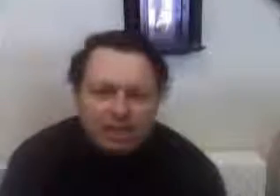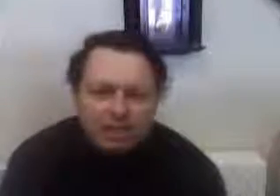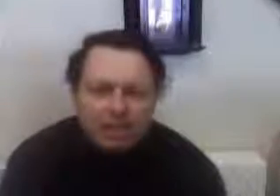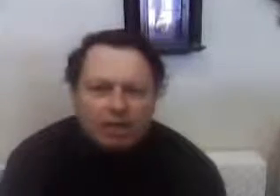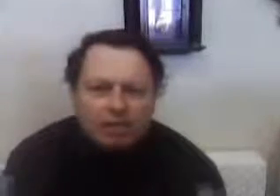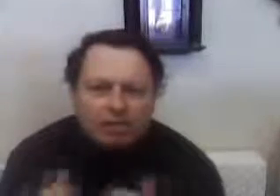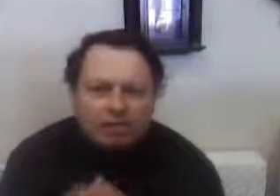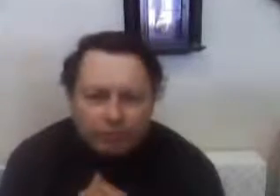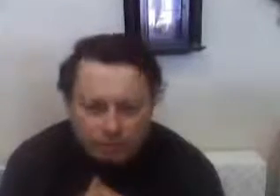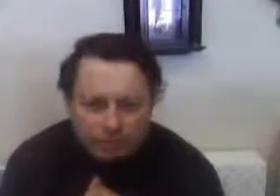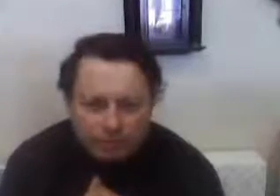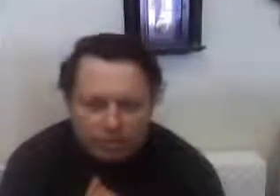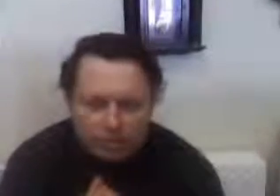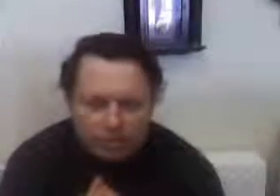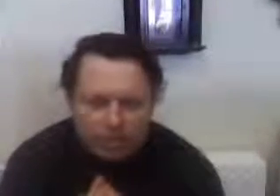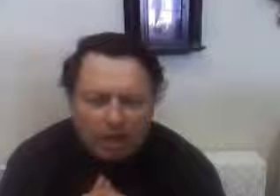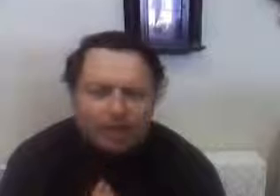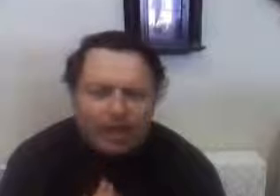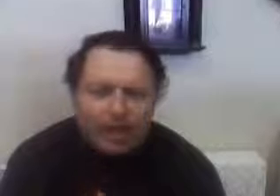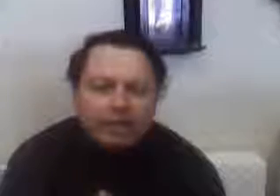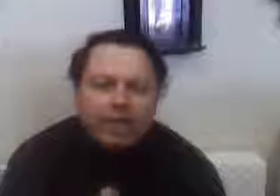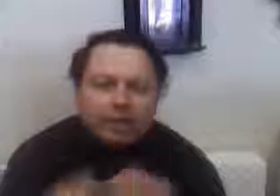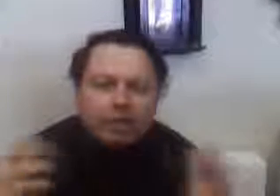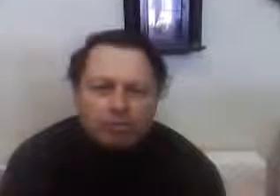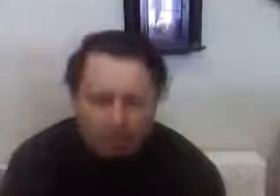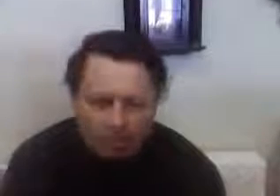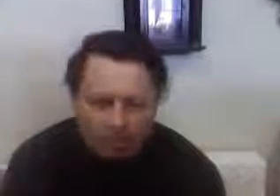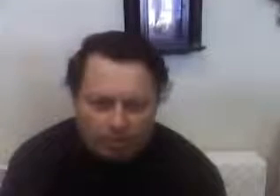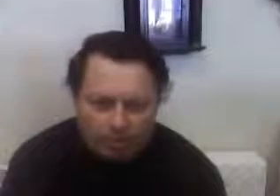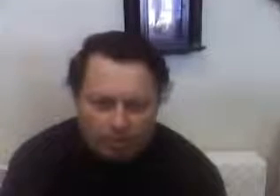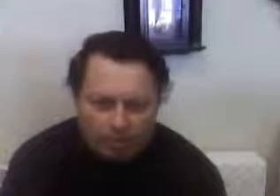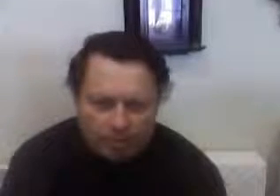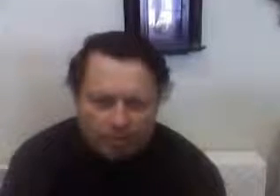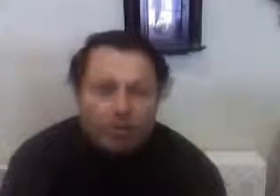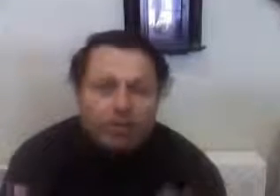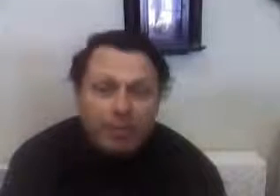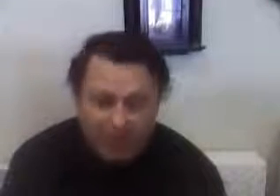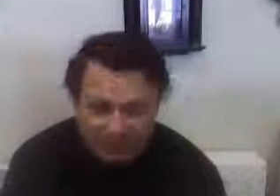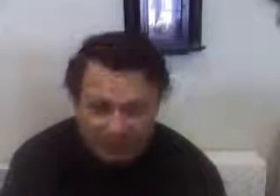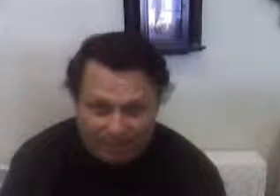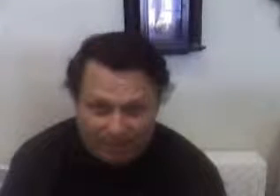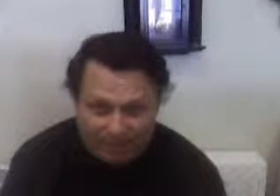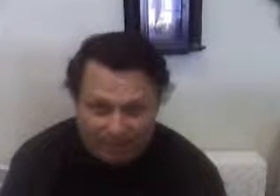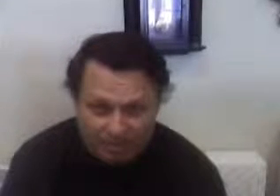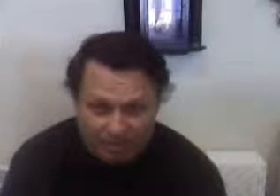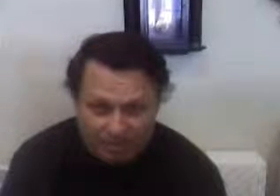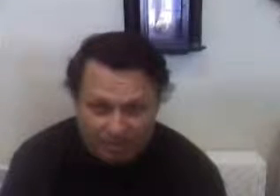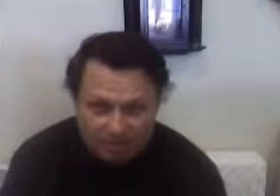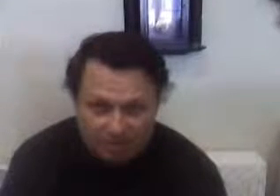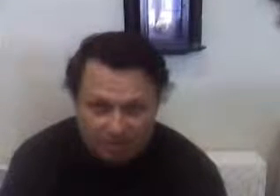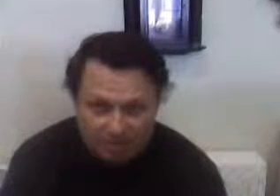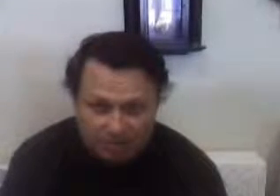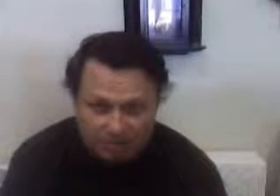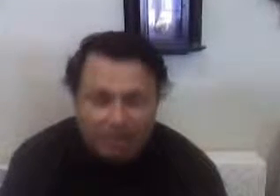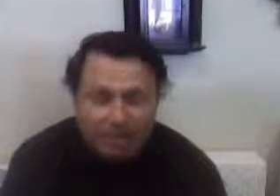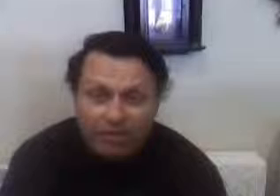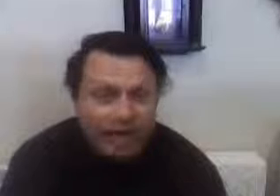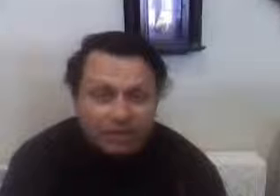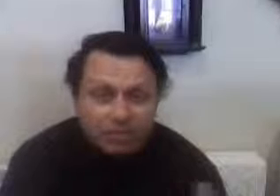the fruits of the benefits economic growth or the benefits. And that's